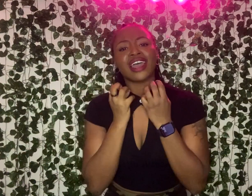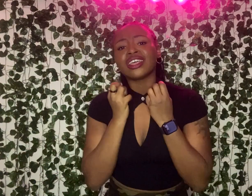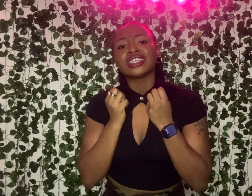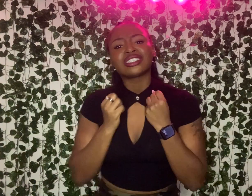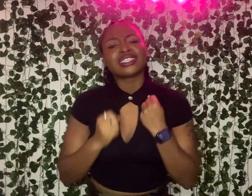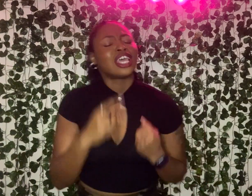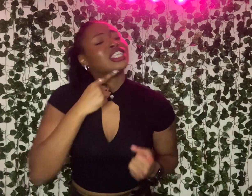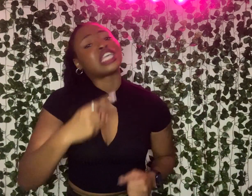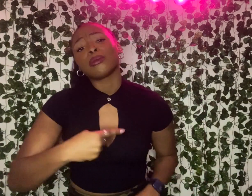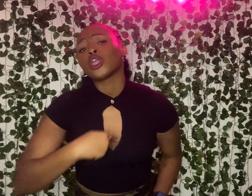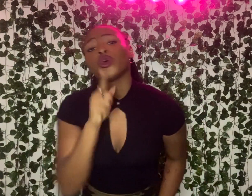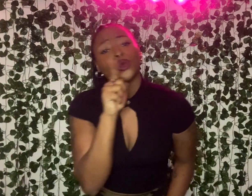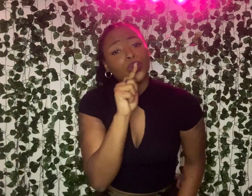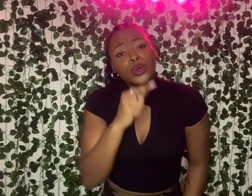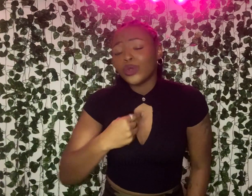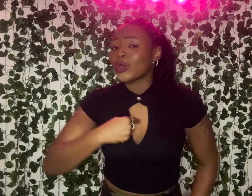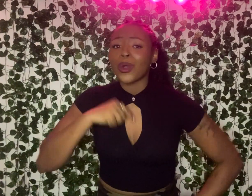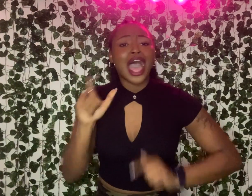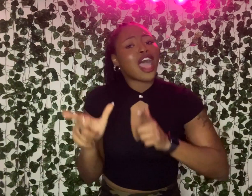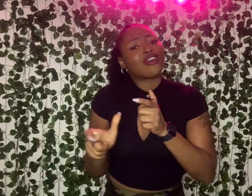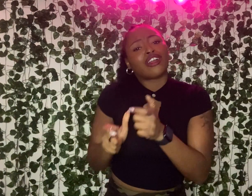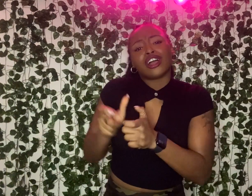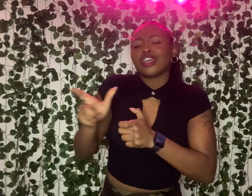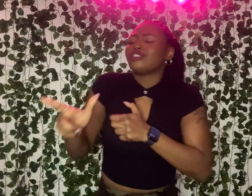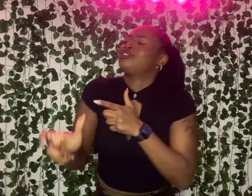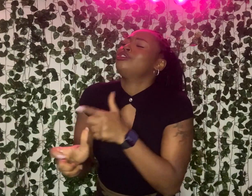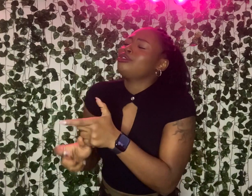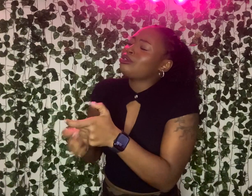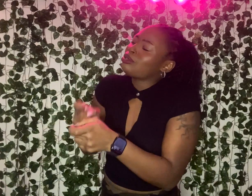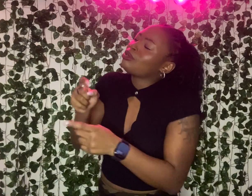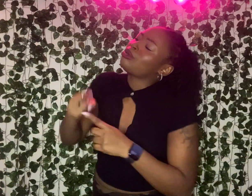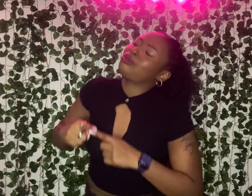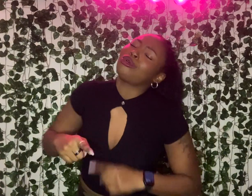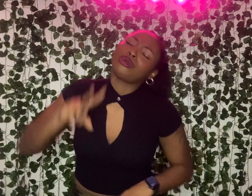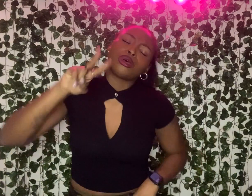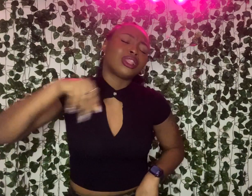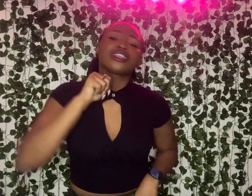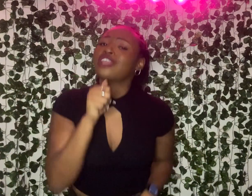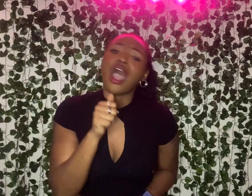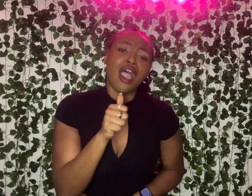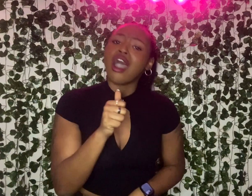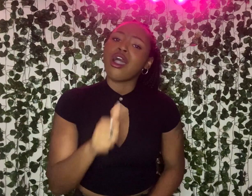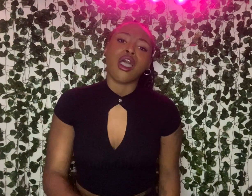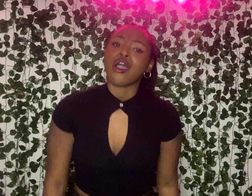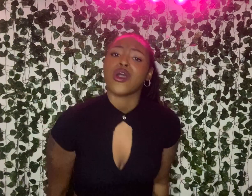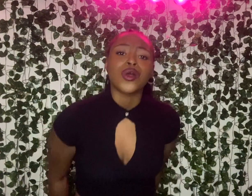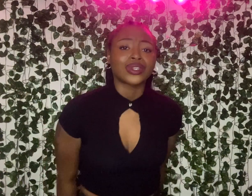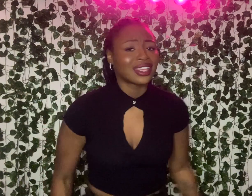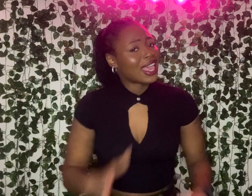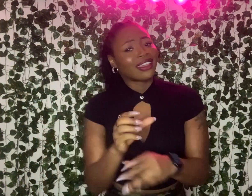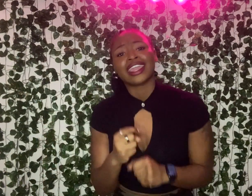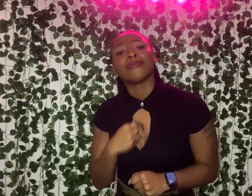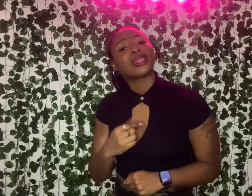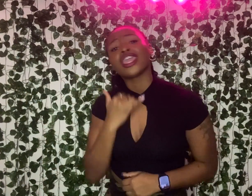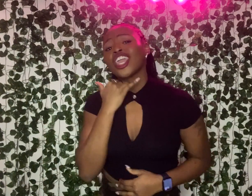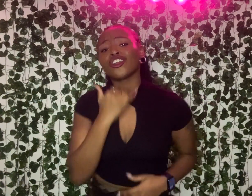matters, tell me who do I run to? Look, don't get me